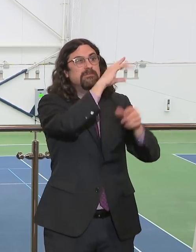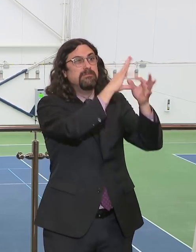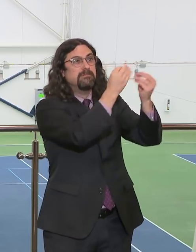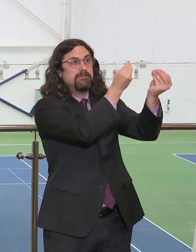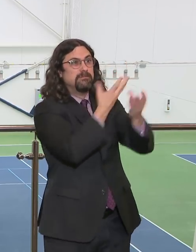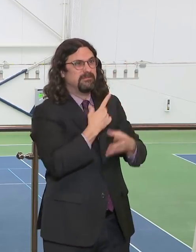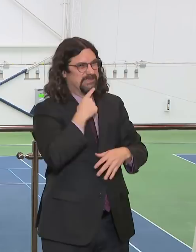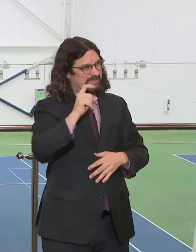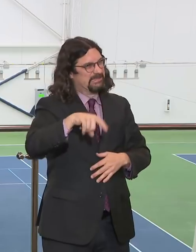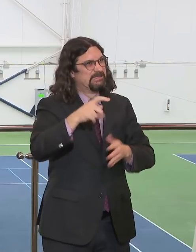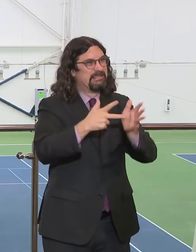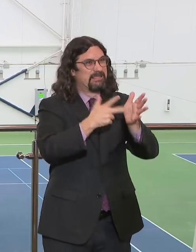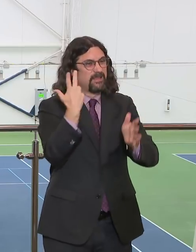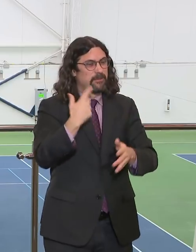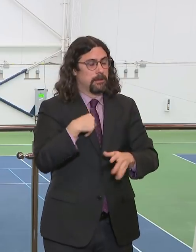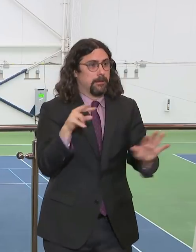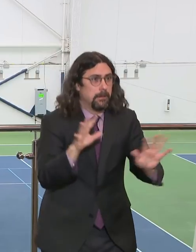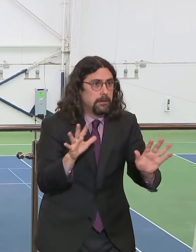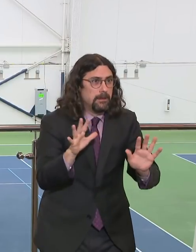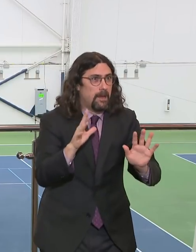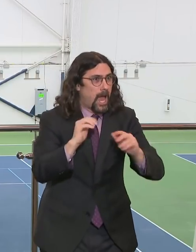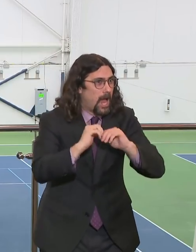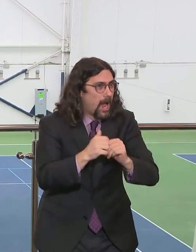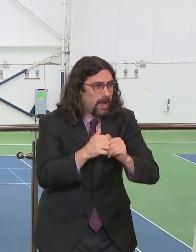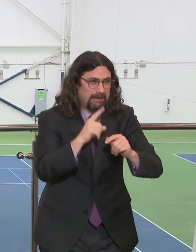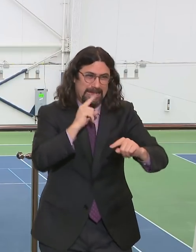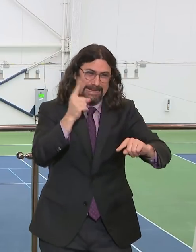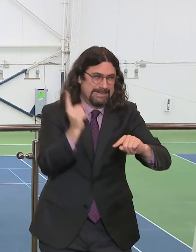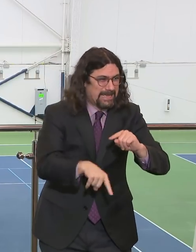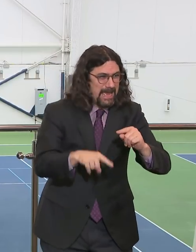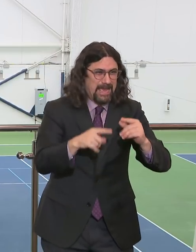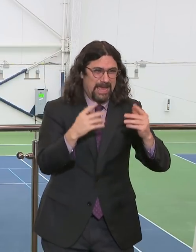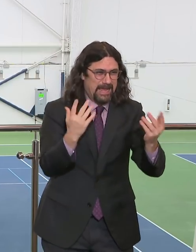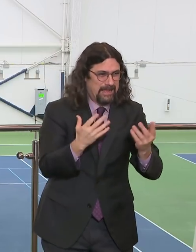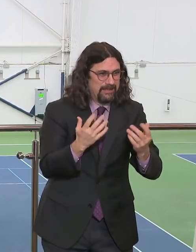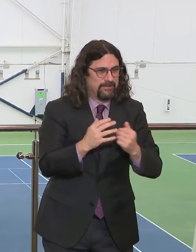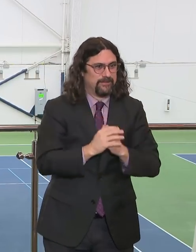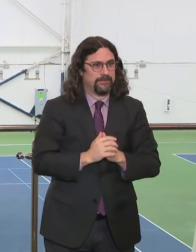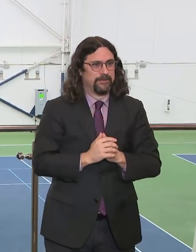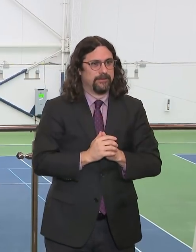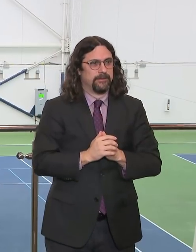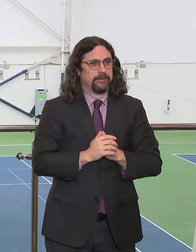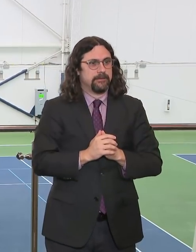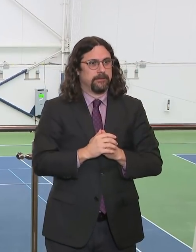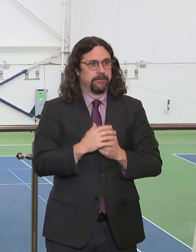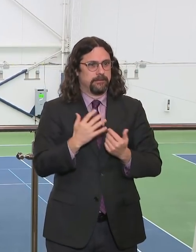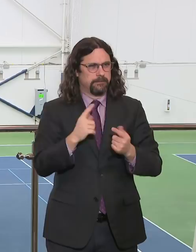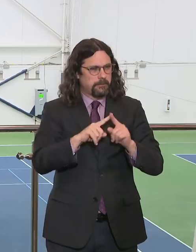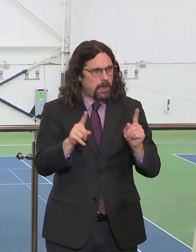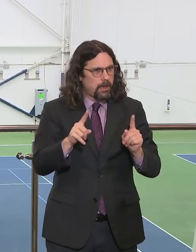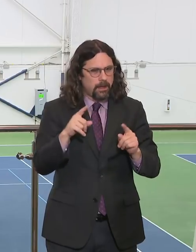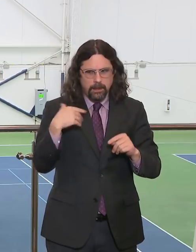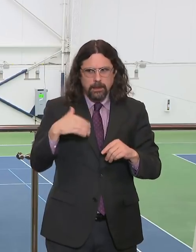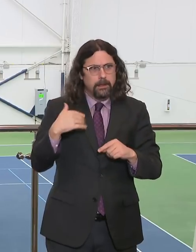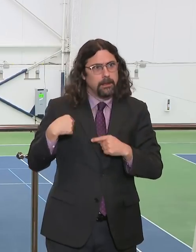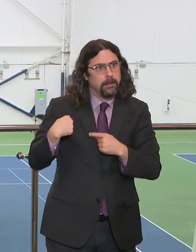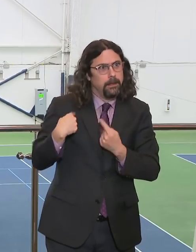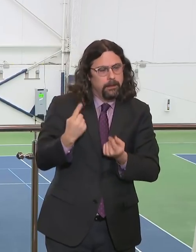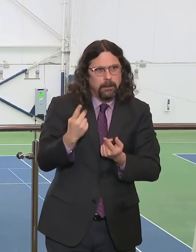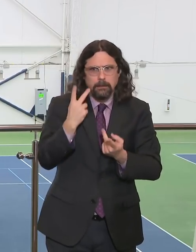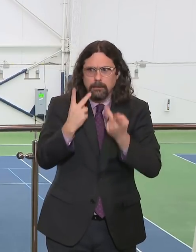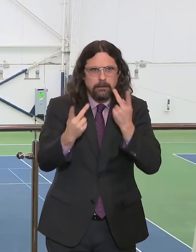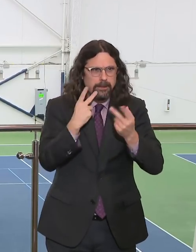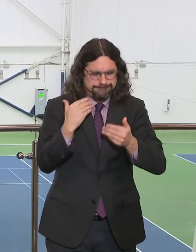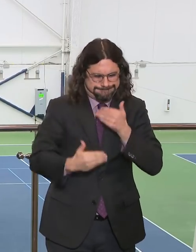at how quickly a hospital can be created, whether it is in a place like the Javits Center, or a place like this tennis